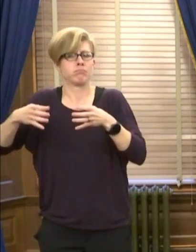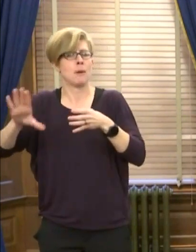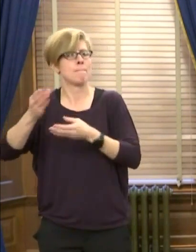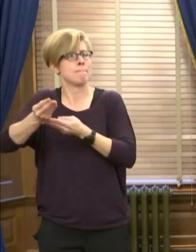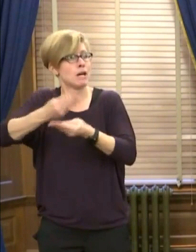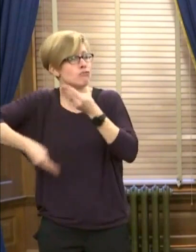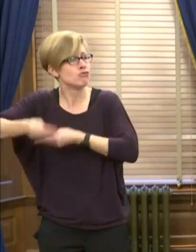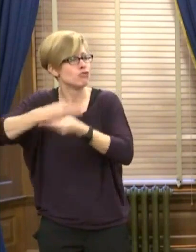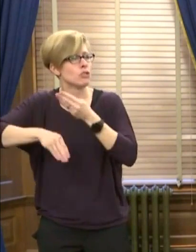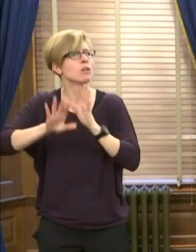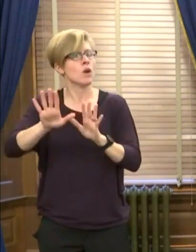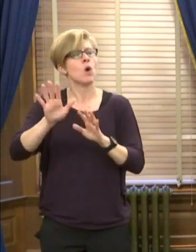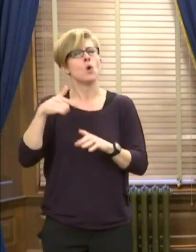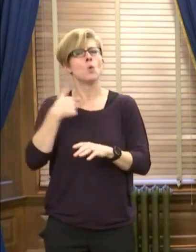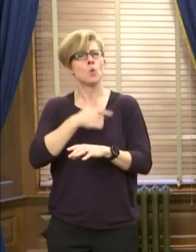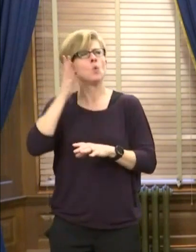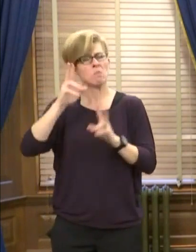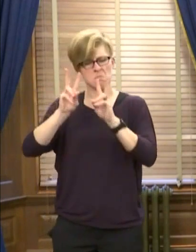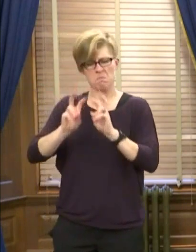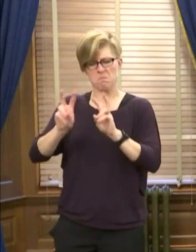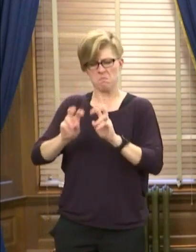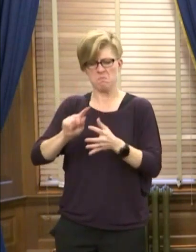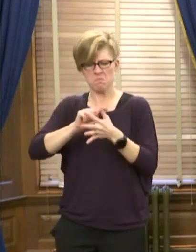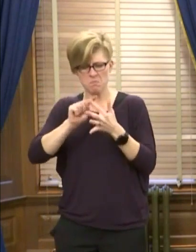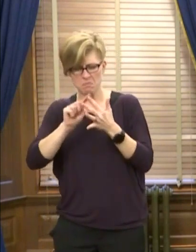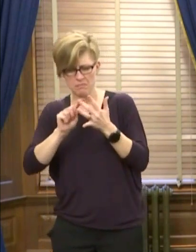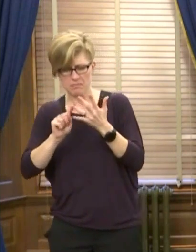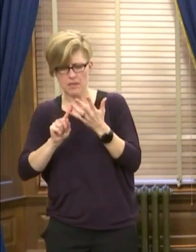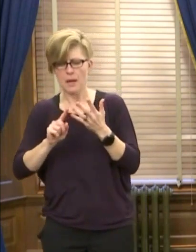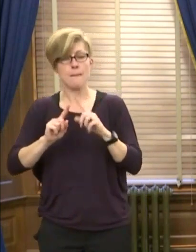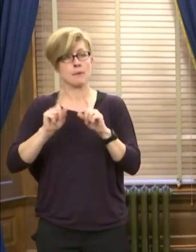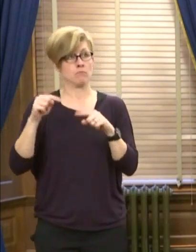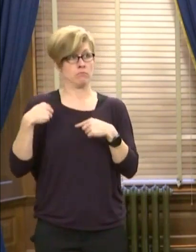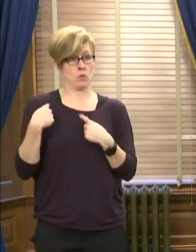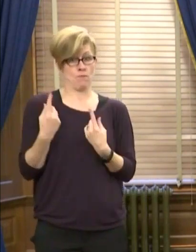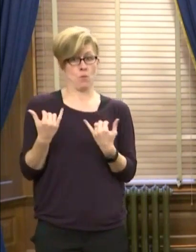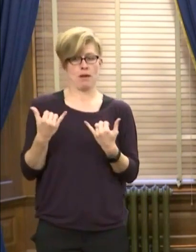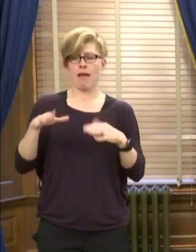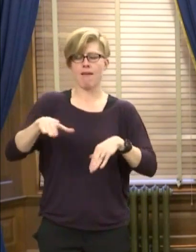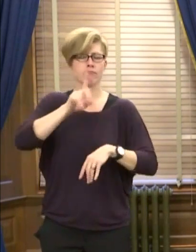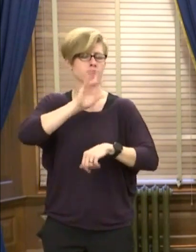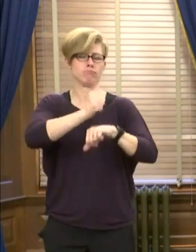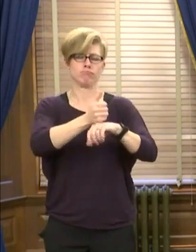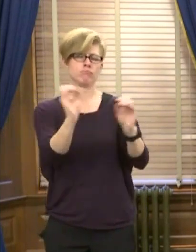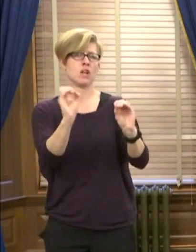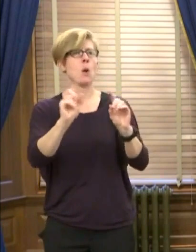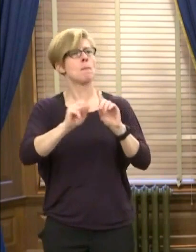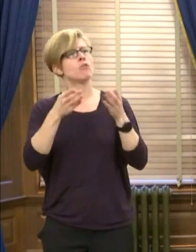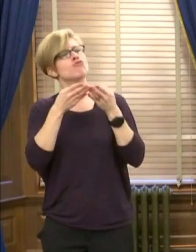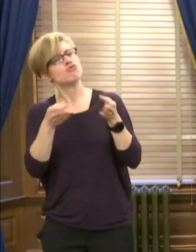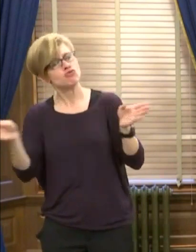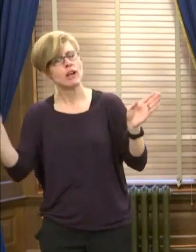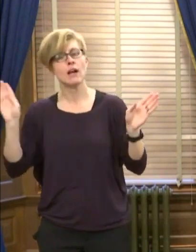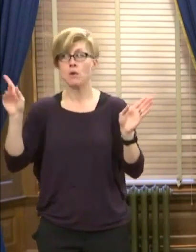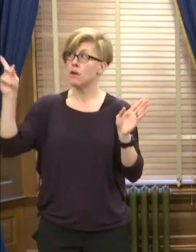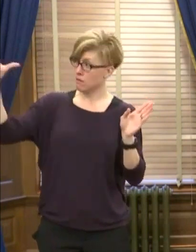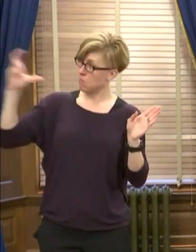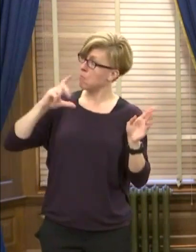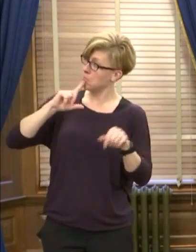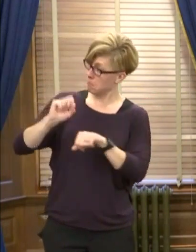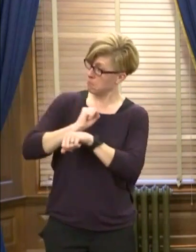you know, so we'll be looking at those kinds of things, but we have not selected anything. But just generally, I'm going to be looking for